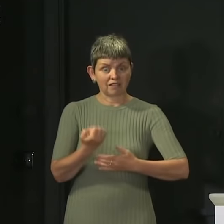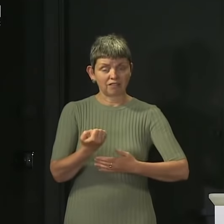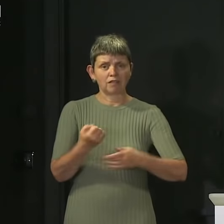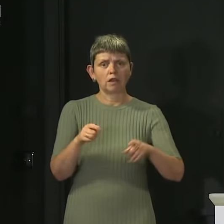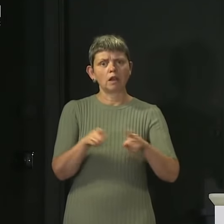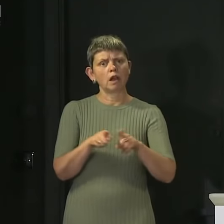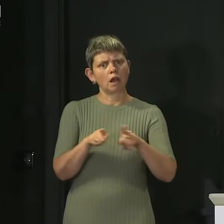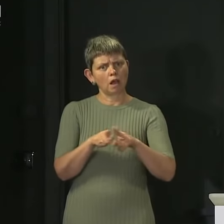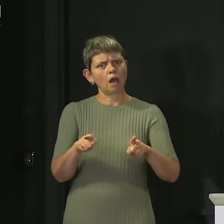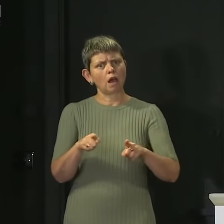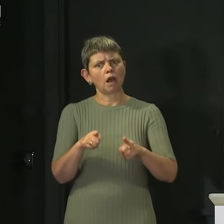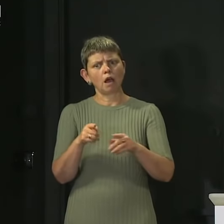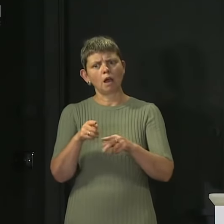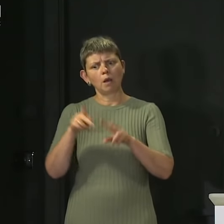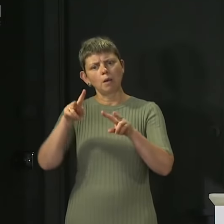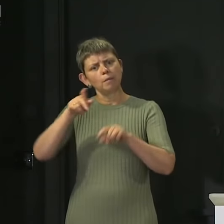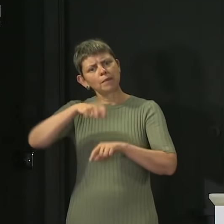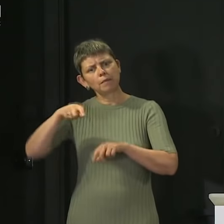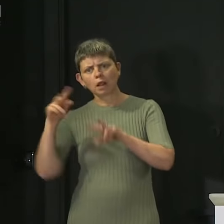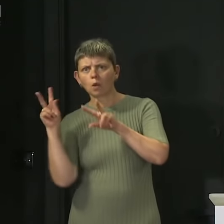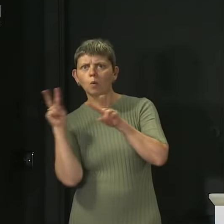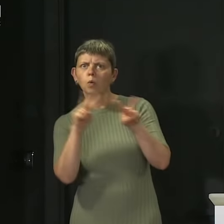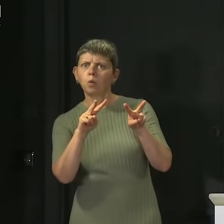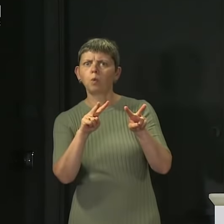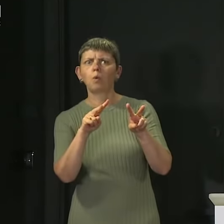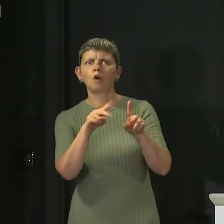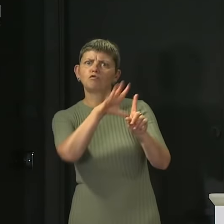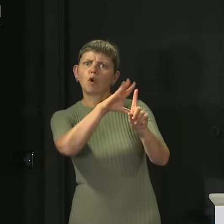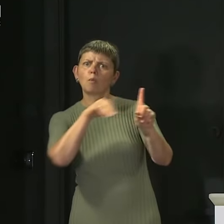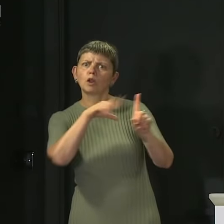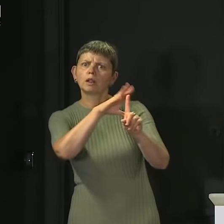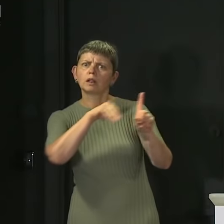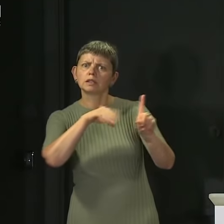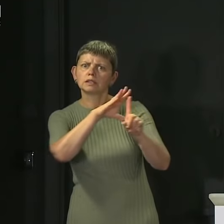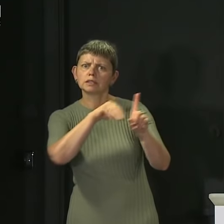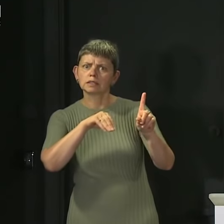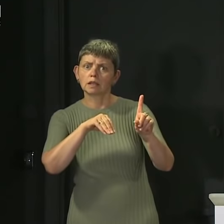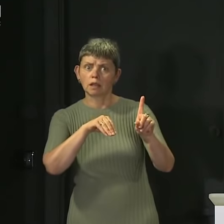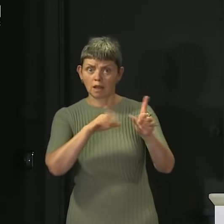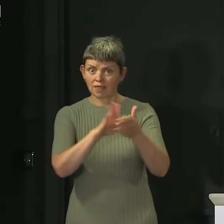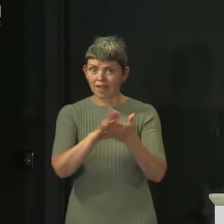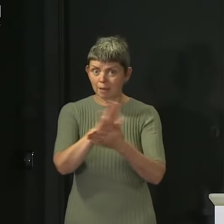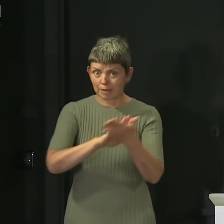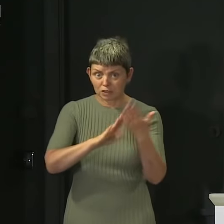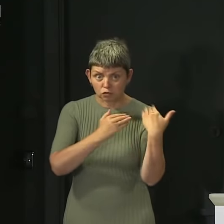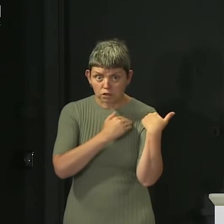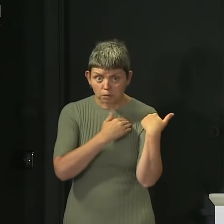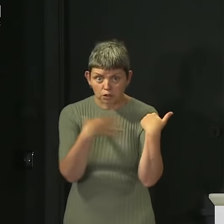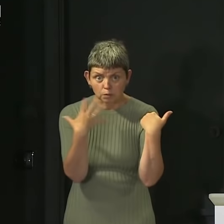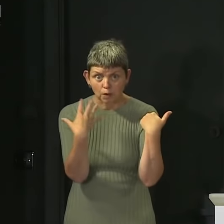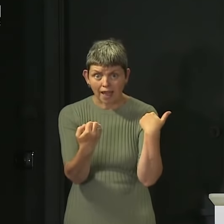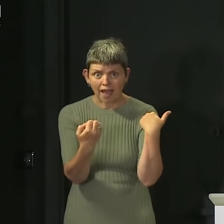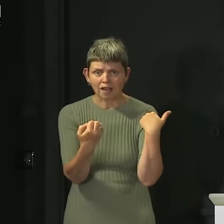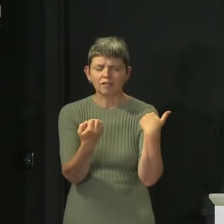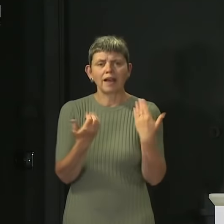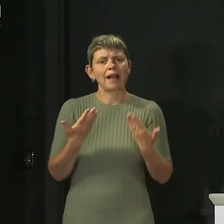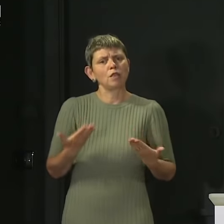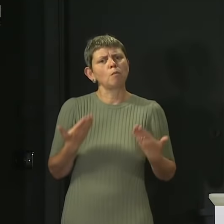but it brings with it a responsibility. And that responsibility at time like this is even greater.